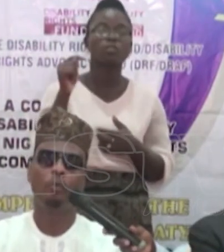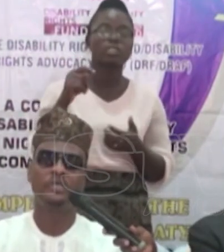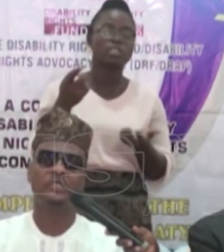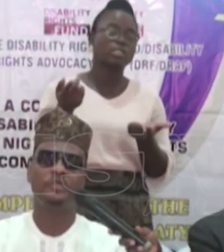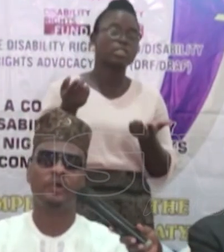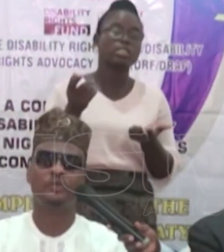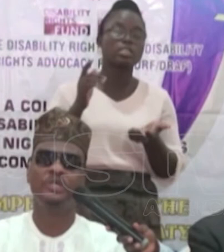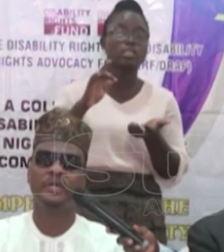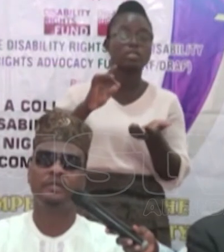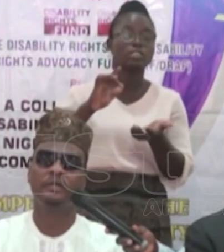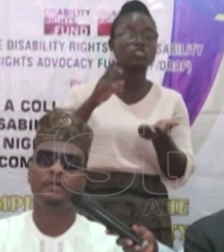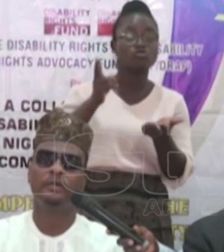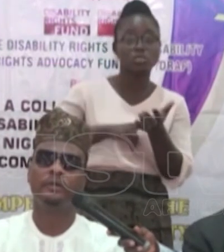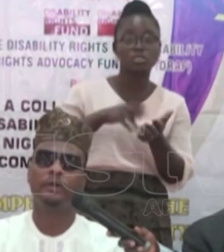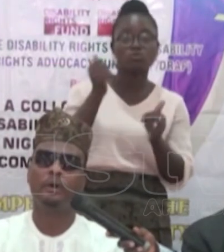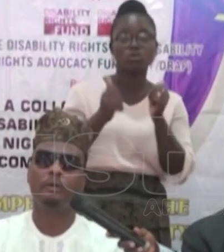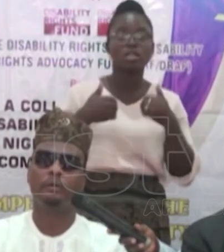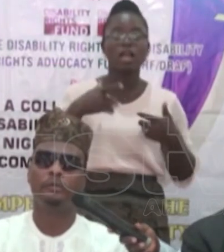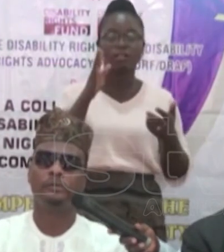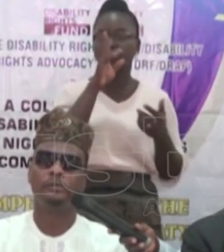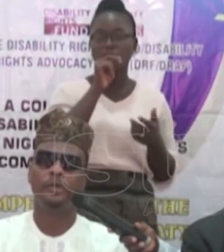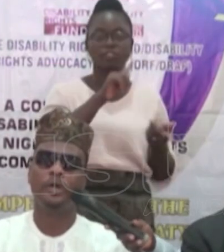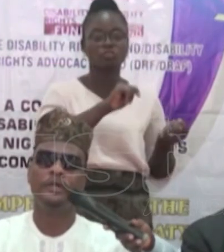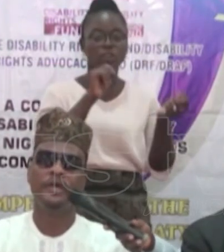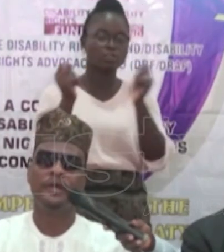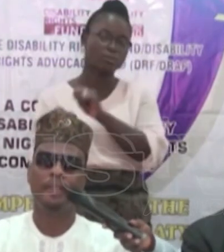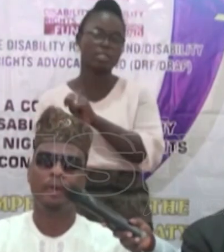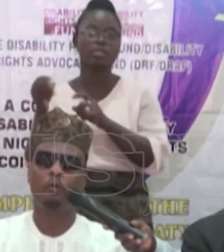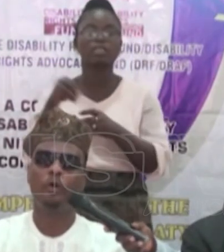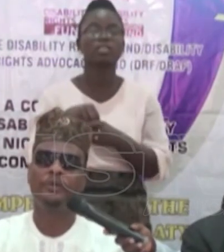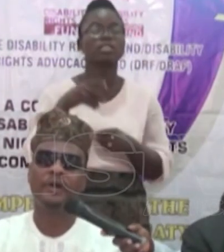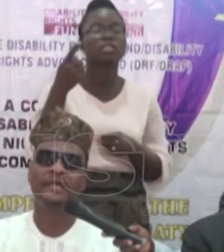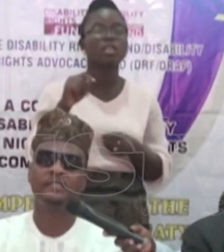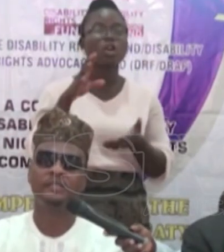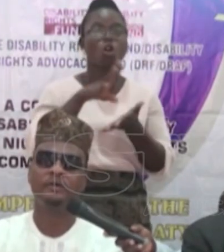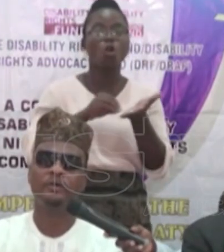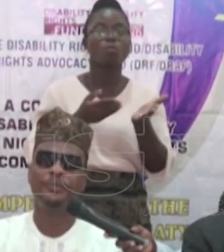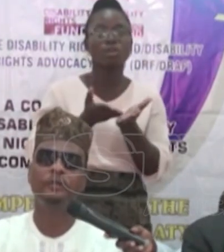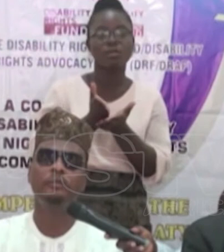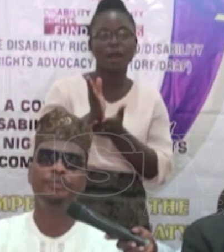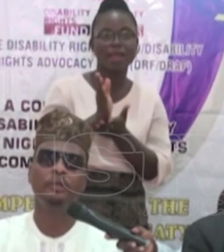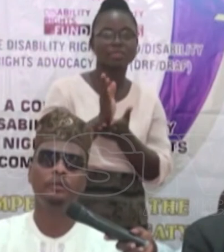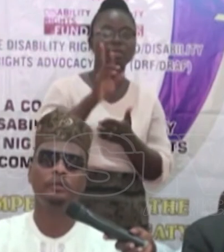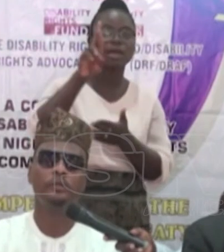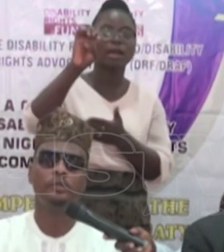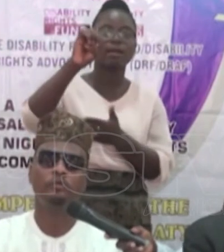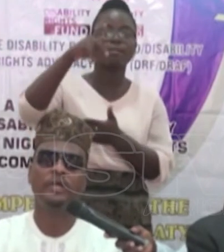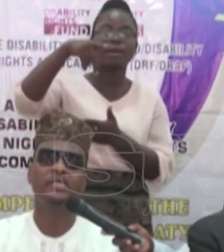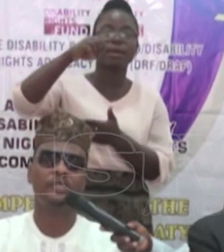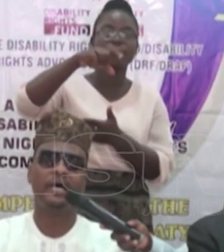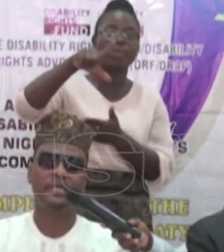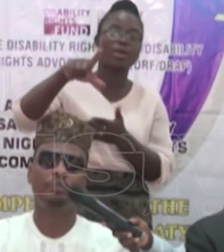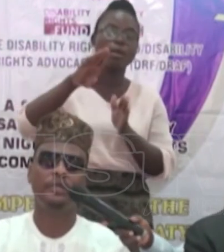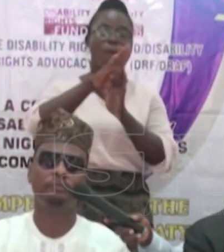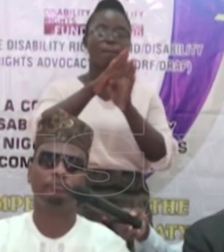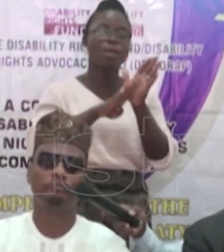which has been transmitted in the copyright repeal bill to